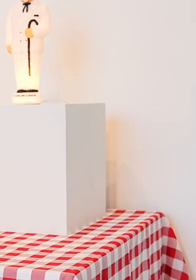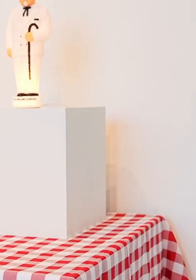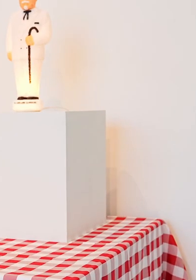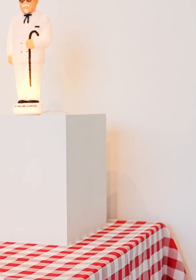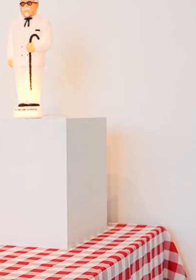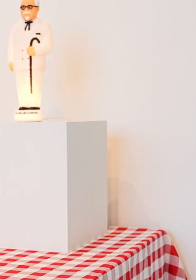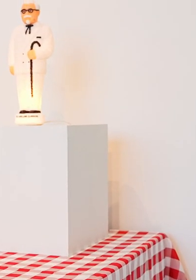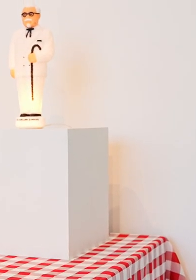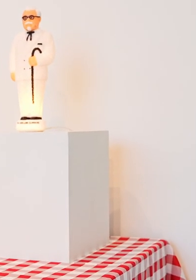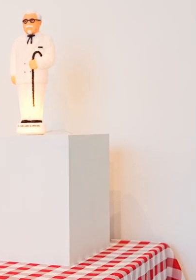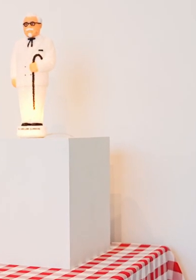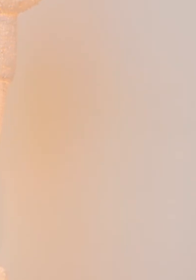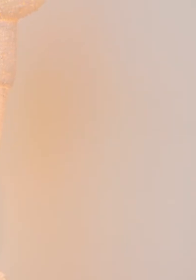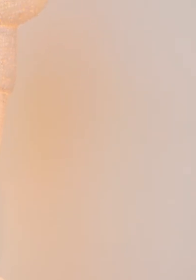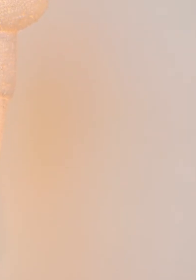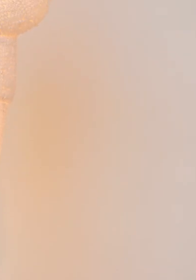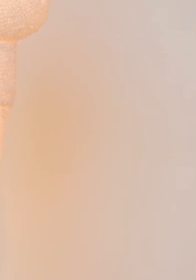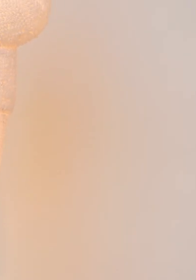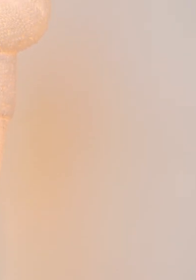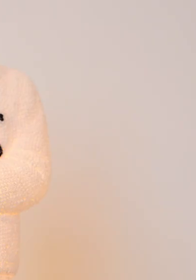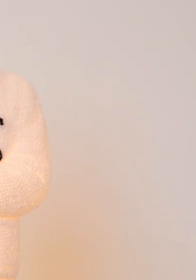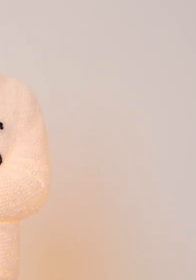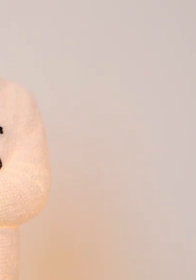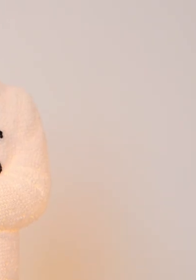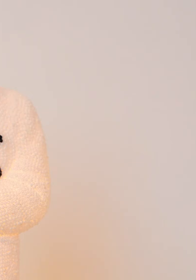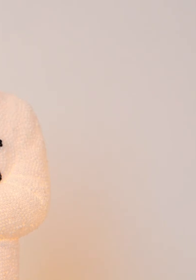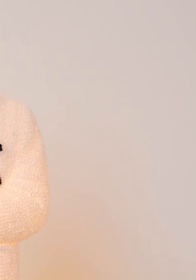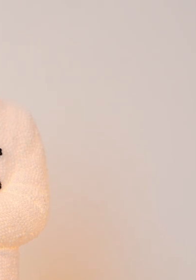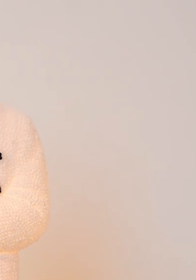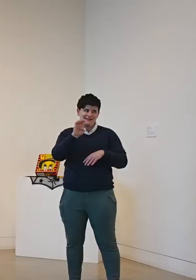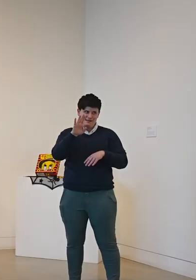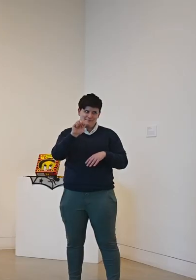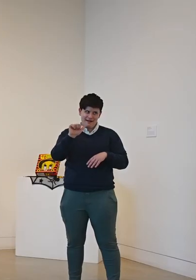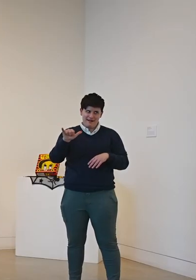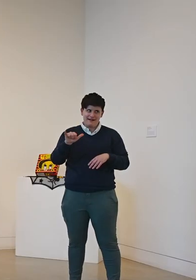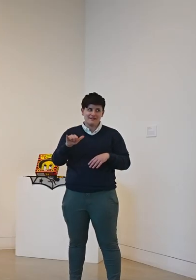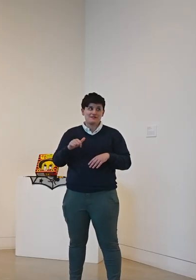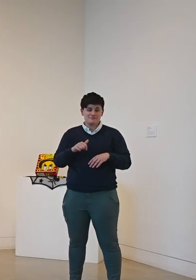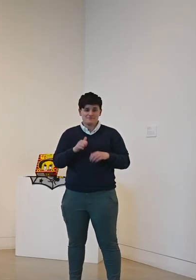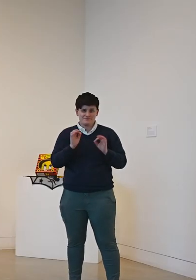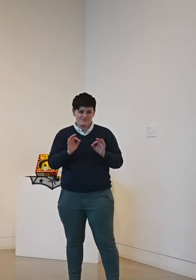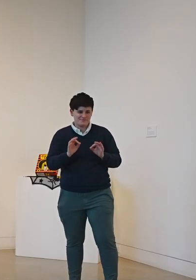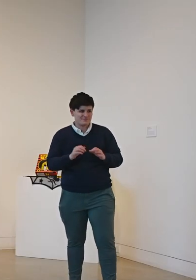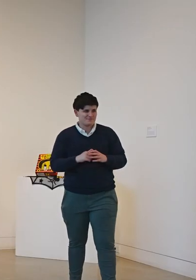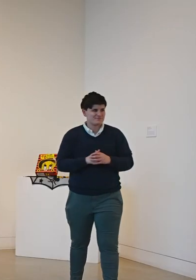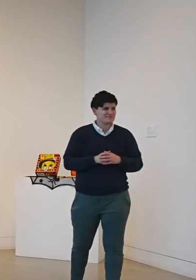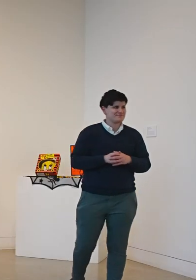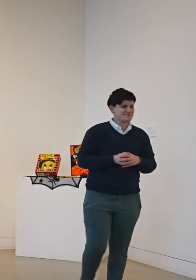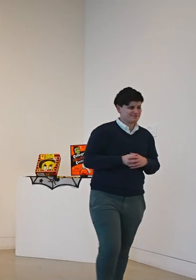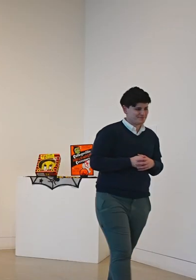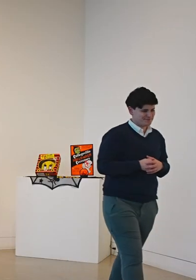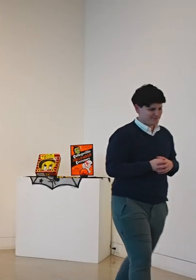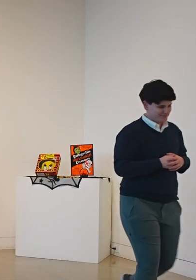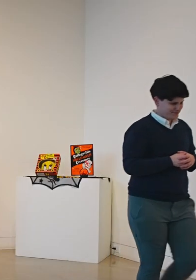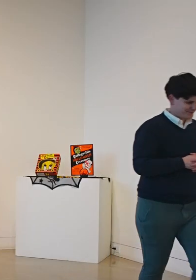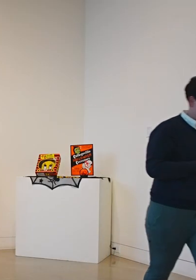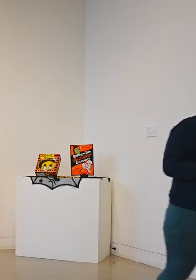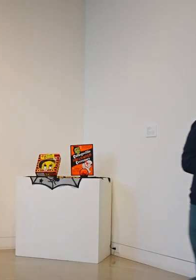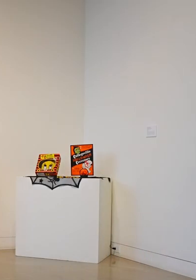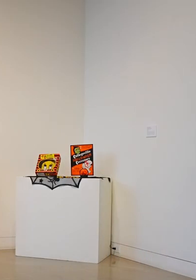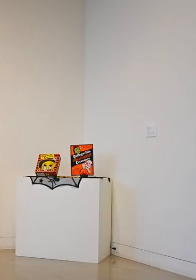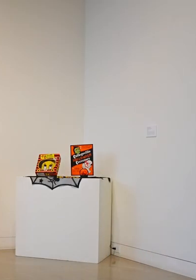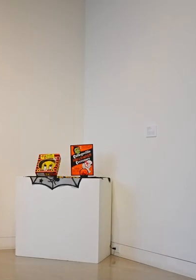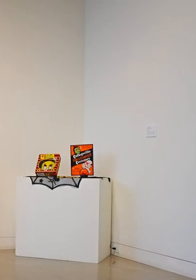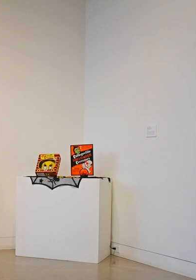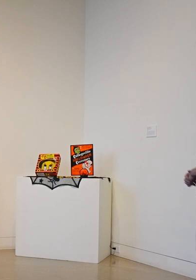Oh, I got a lot of this stuff on ebay I would say the majority on ebay or at the flea market and